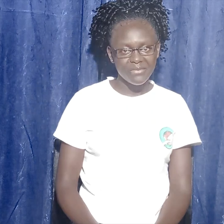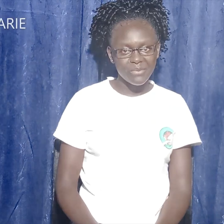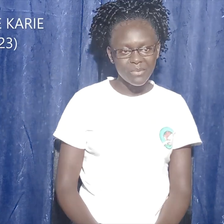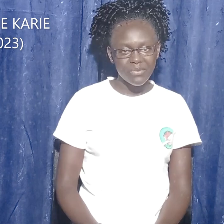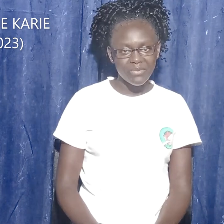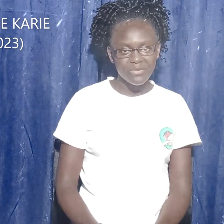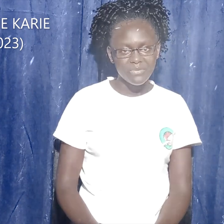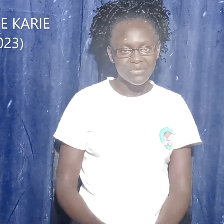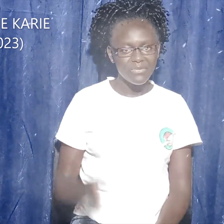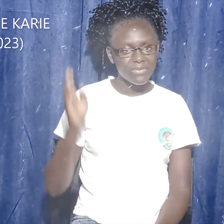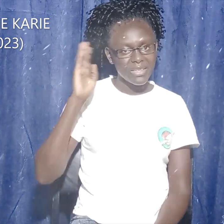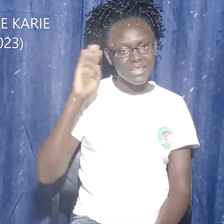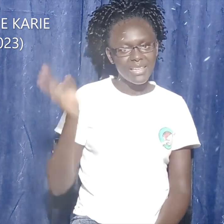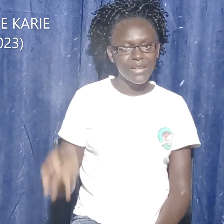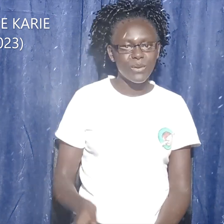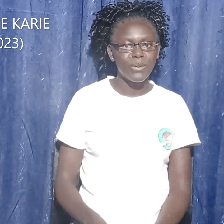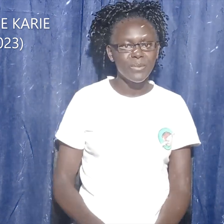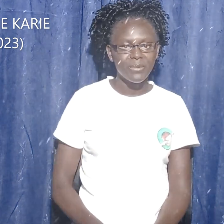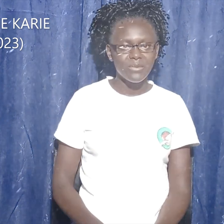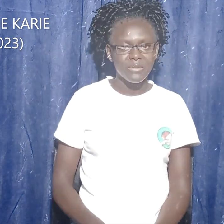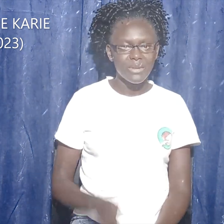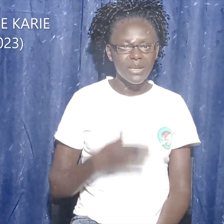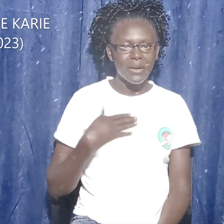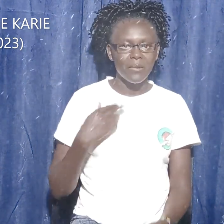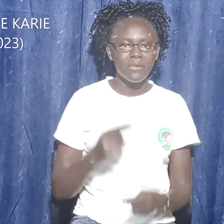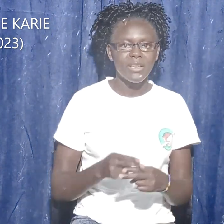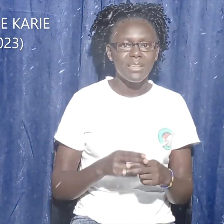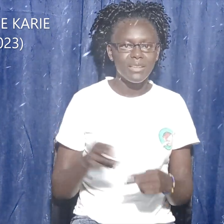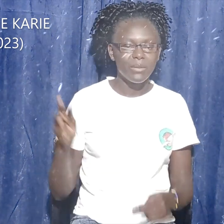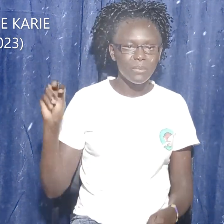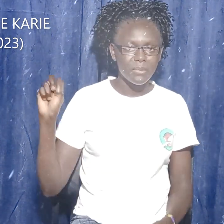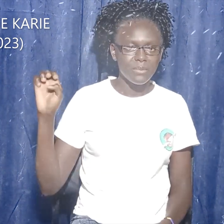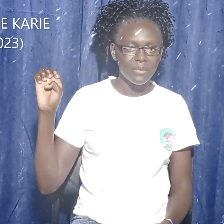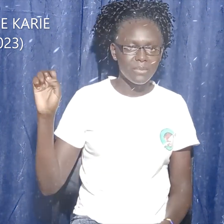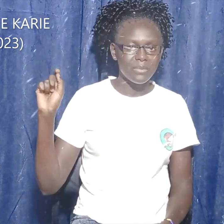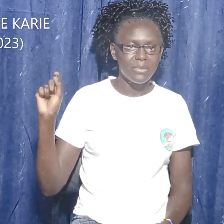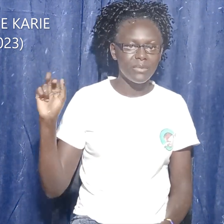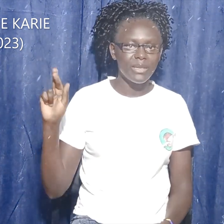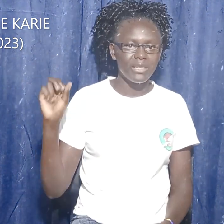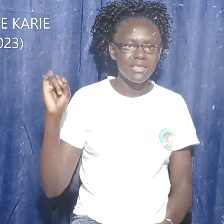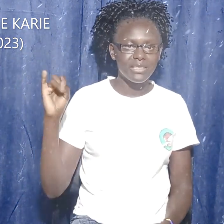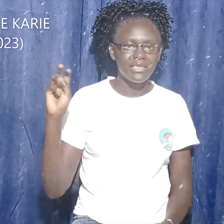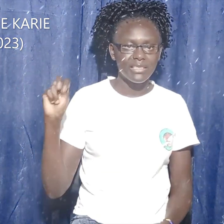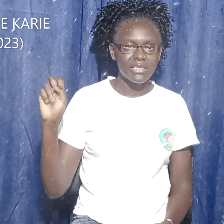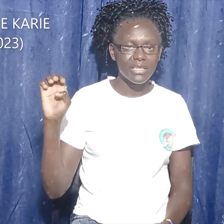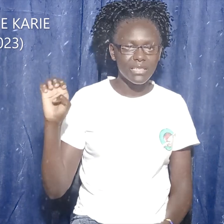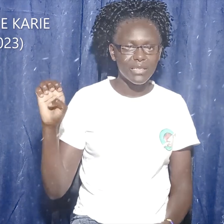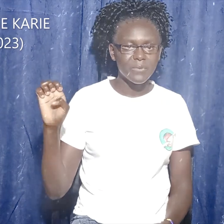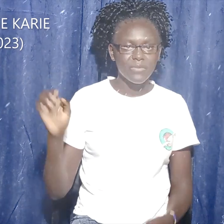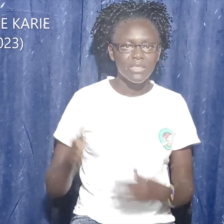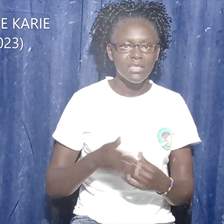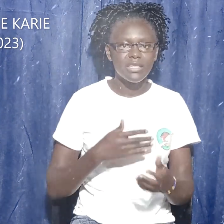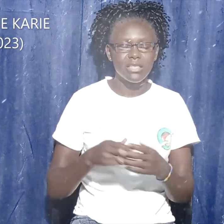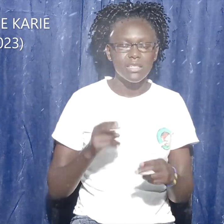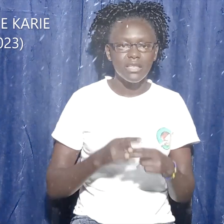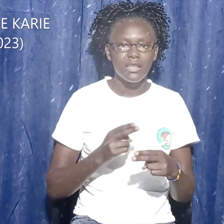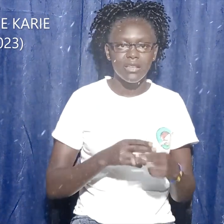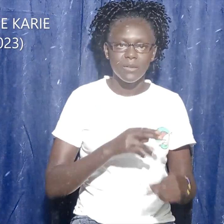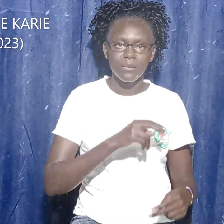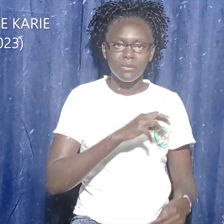Hello, my name is Moten Kariye. I learned Sign Language in Thika Technical